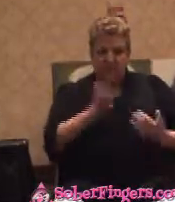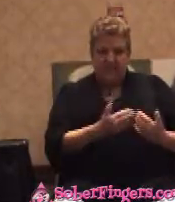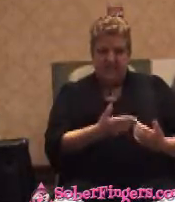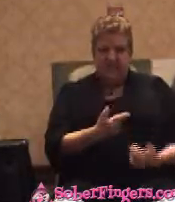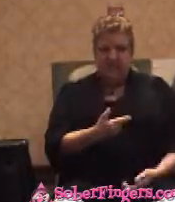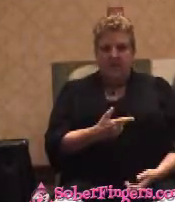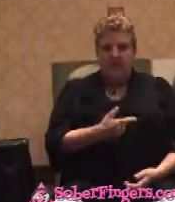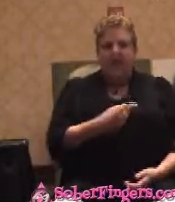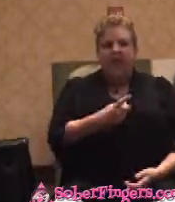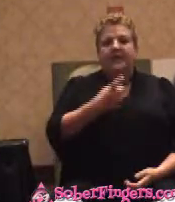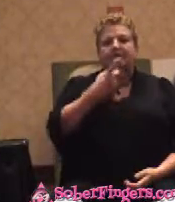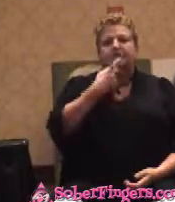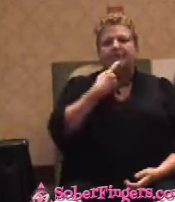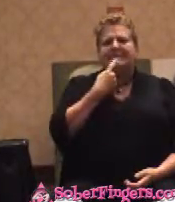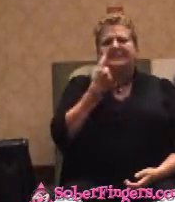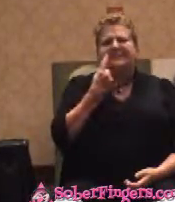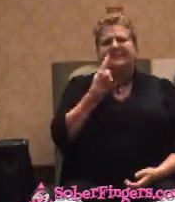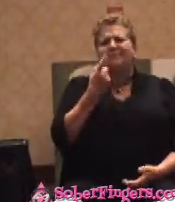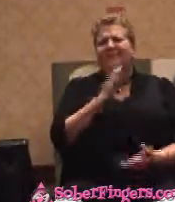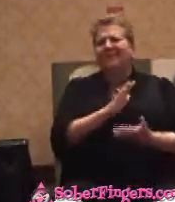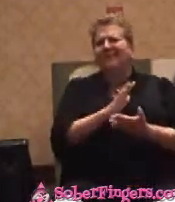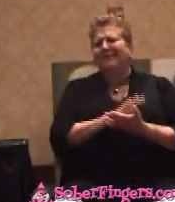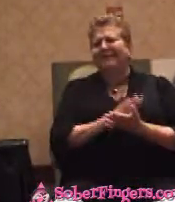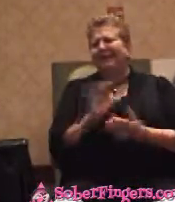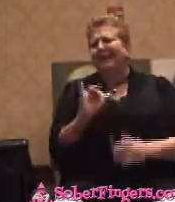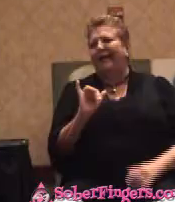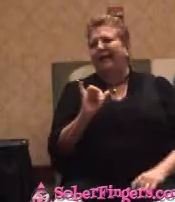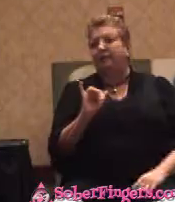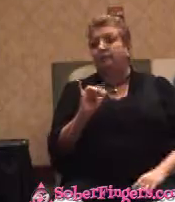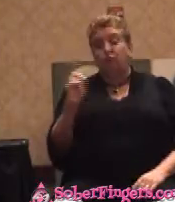said something loving in Al-Anon like, You got it. And walked out.